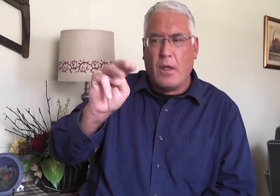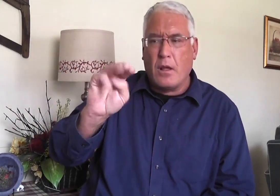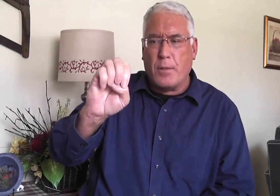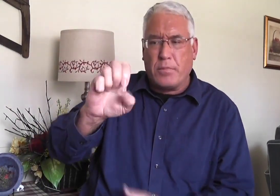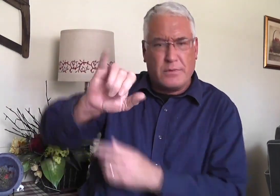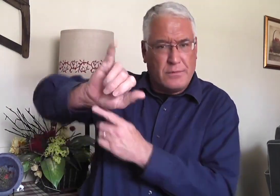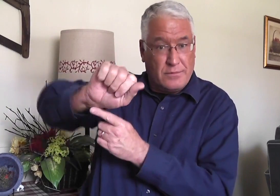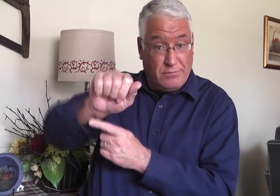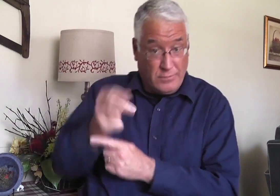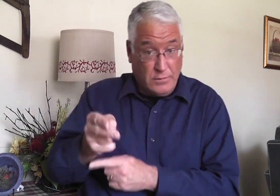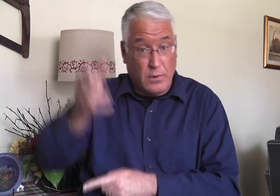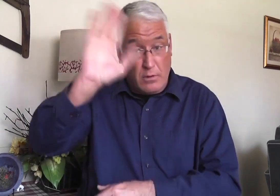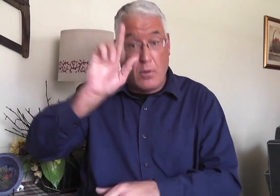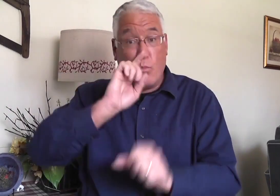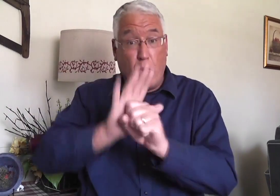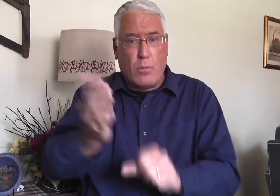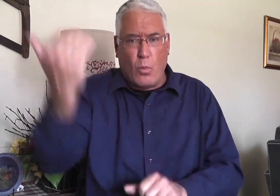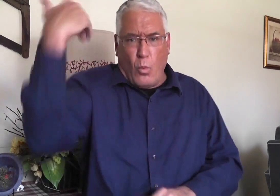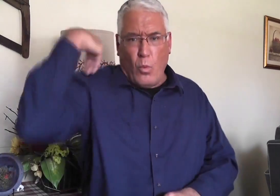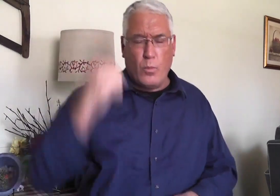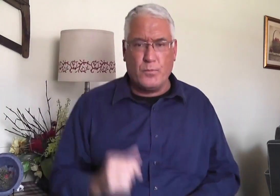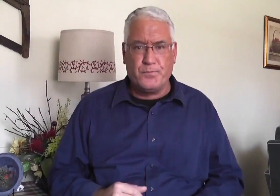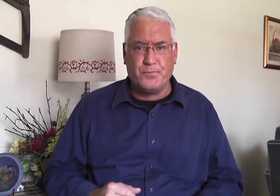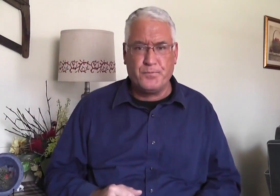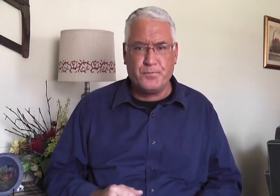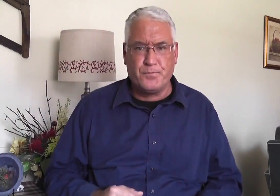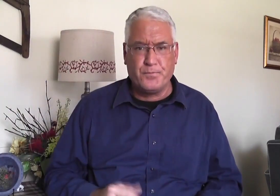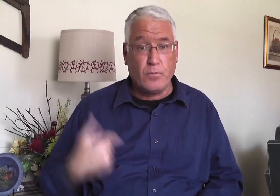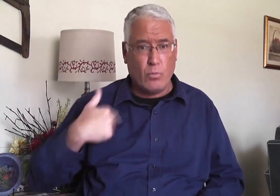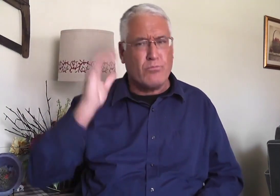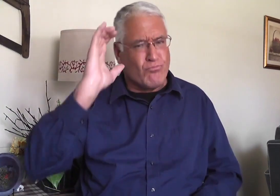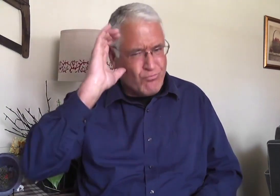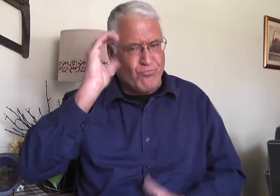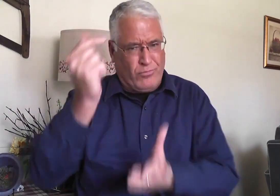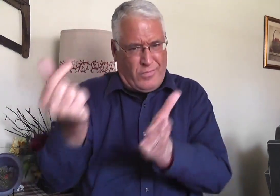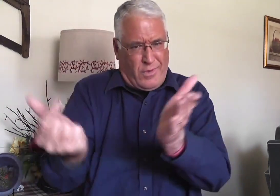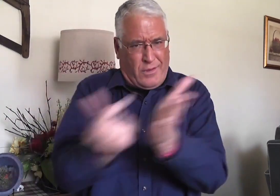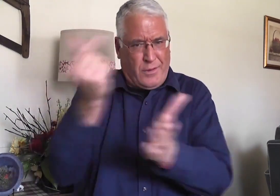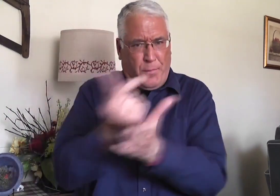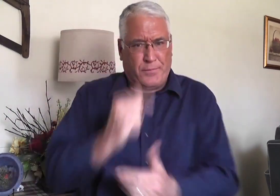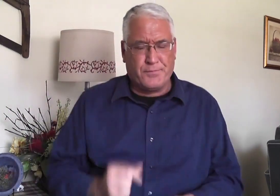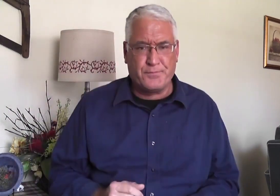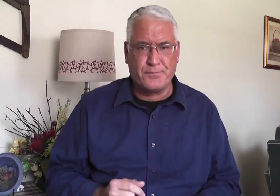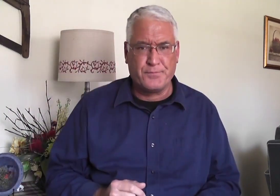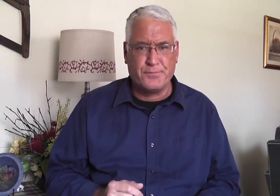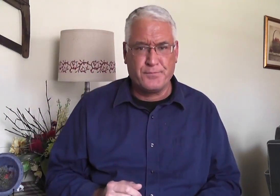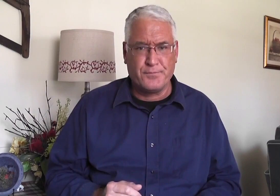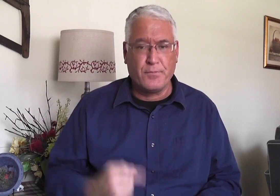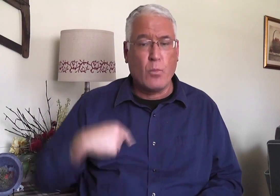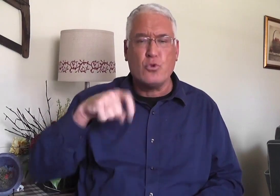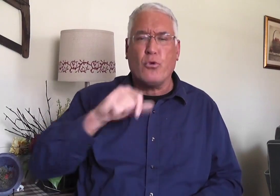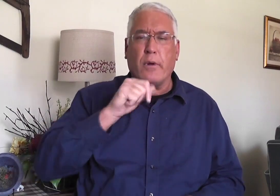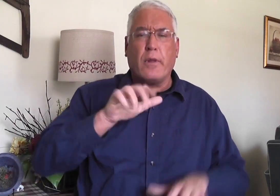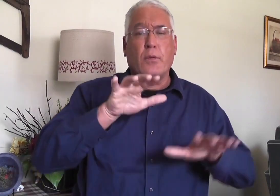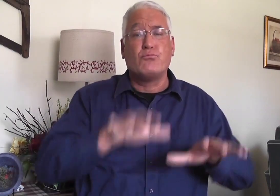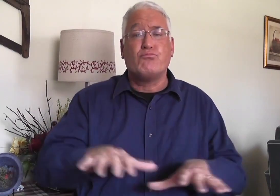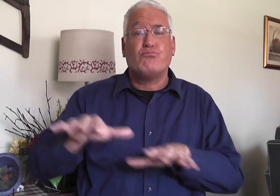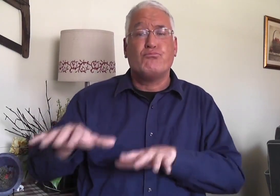was to believe in the Messiah, who Isaiah told of long ago. The